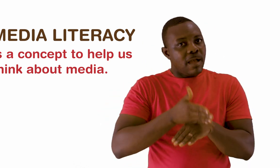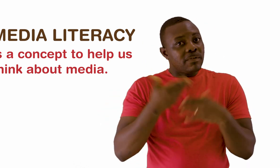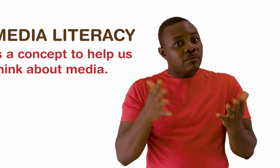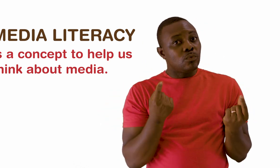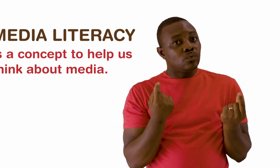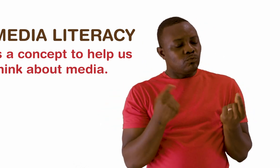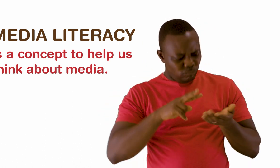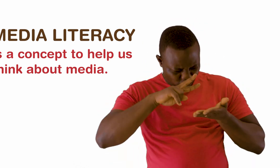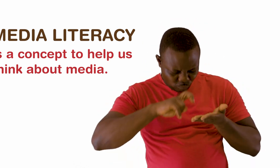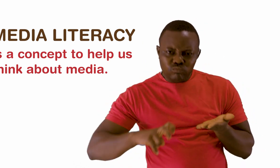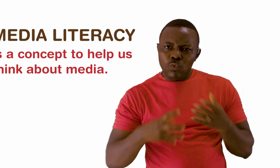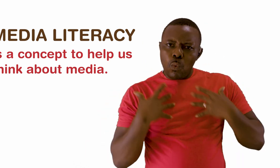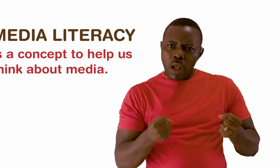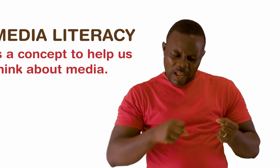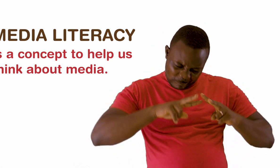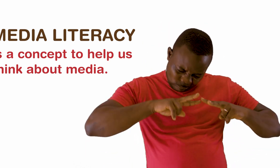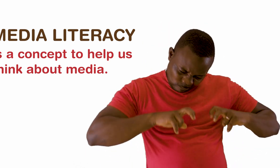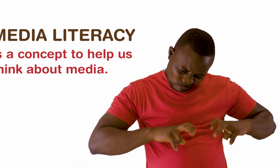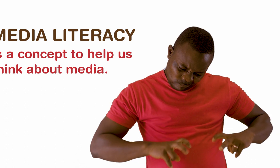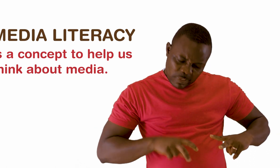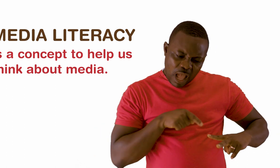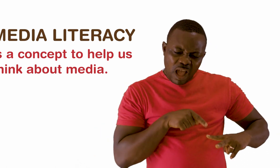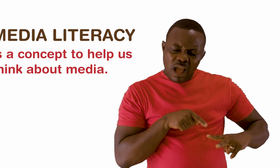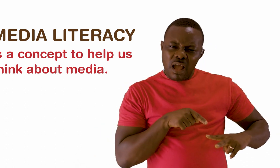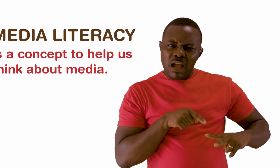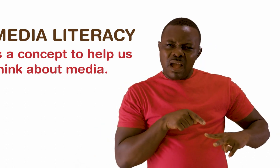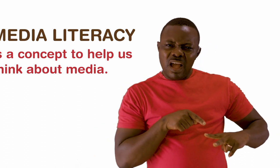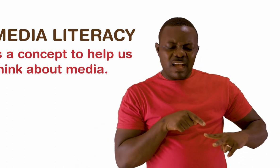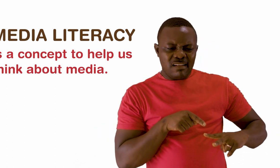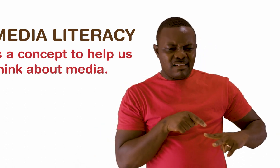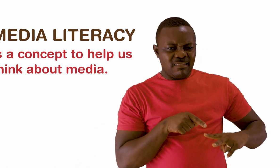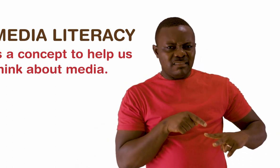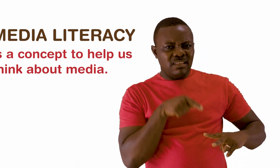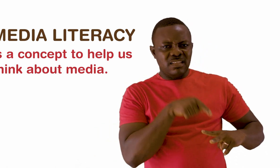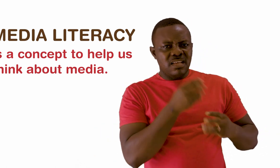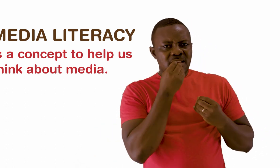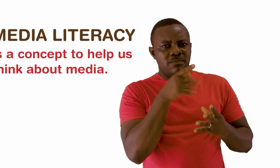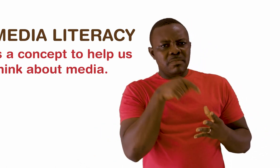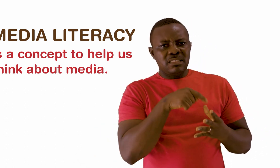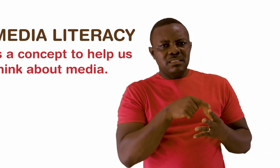your level of confidence in this information. You might say, no, it's fake and choose not to accept it.